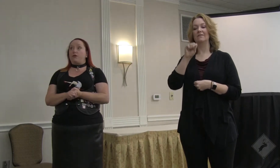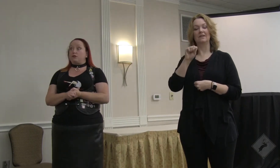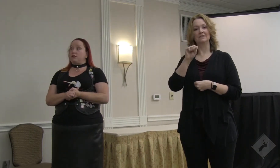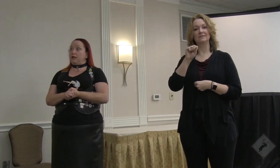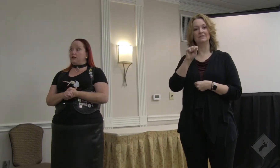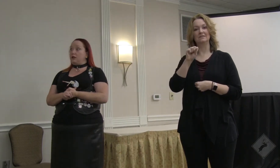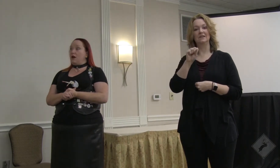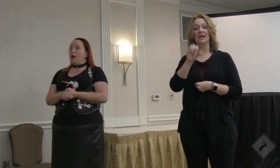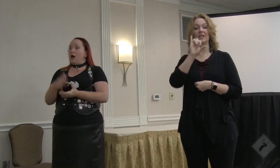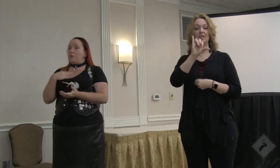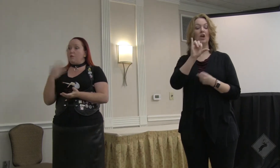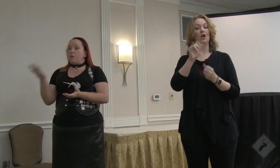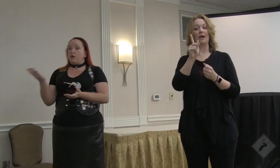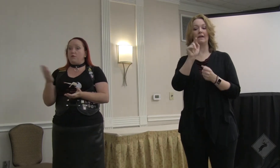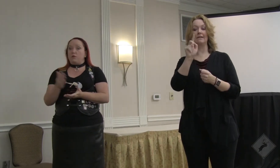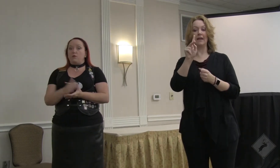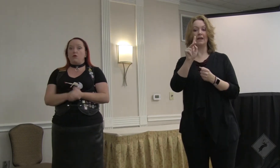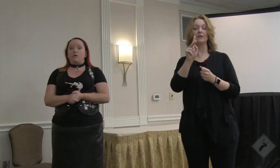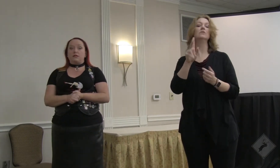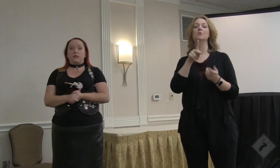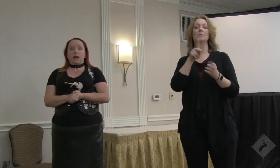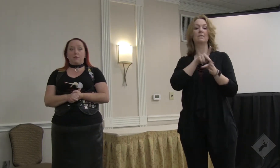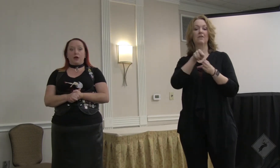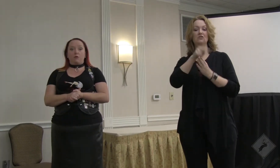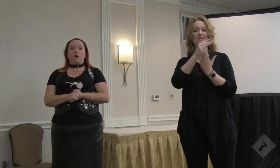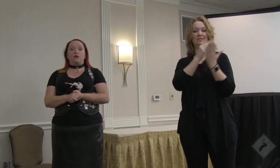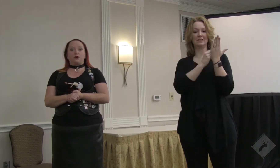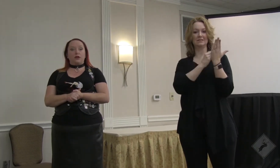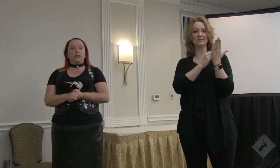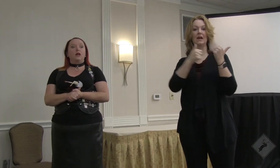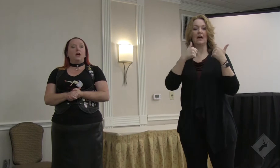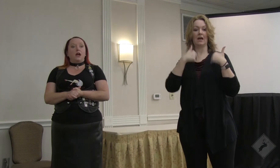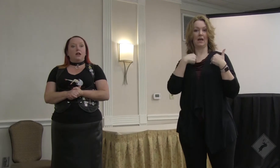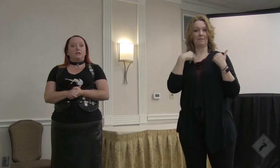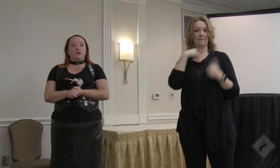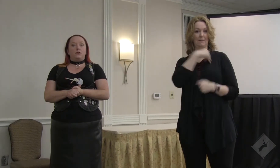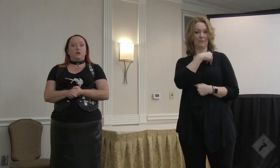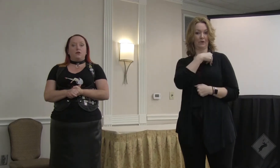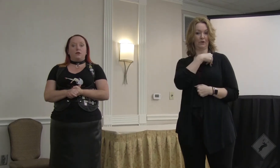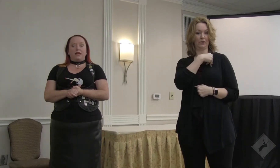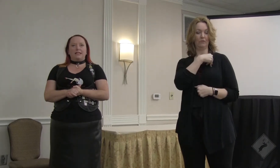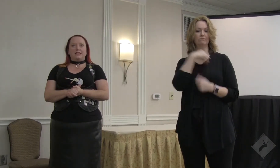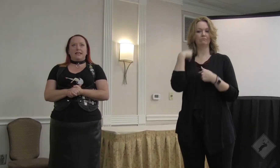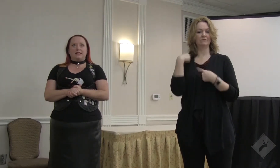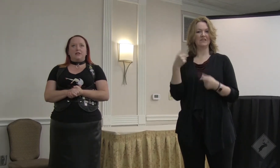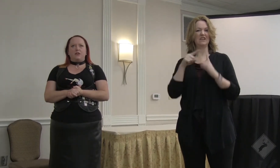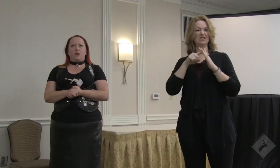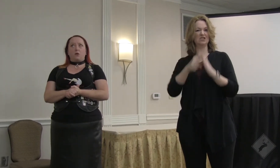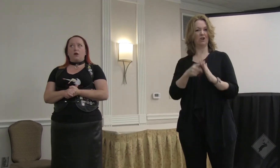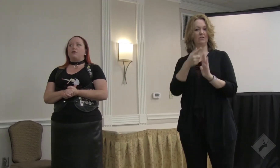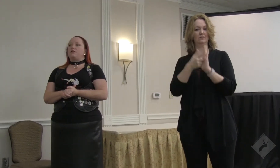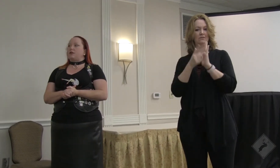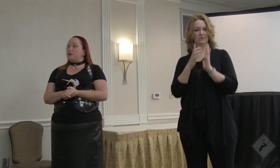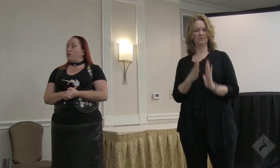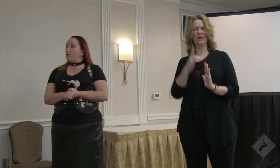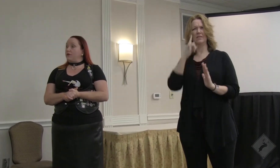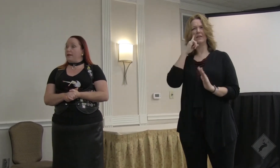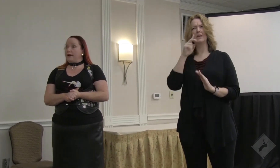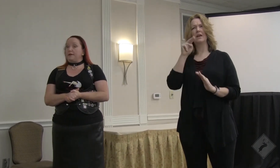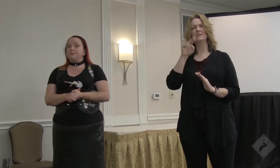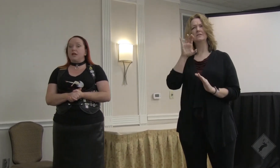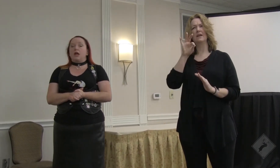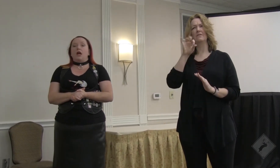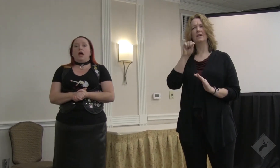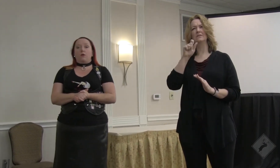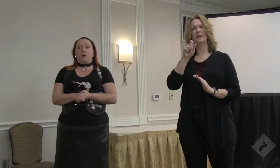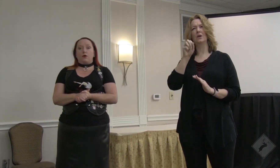Professionals List. I'm a member. I've been a member of it since the day I became a barred attorney. And so you can go to ncsf.org, I believe it is, in order to